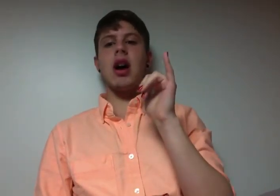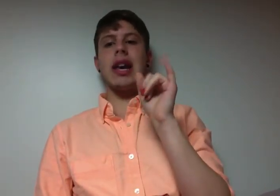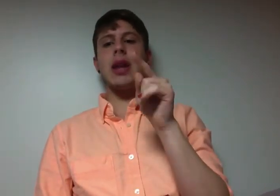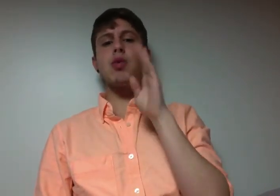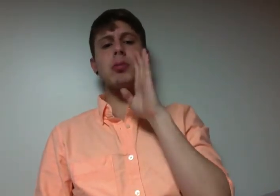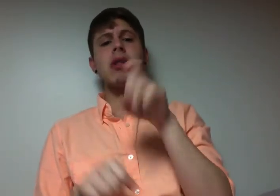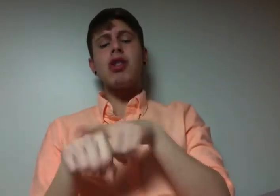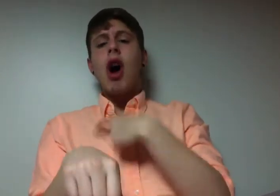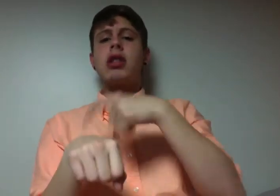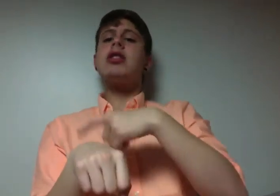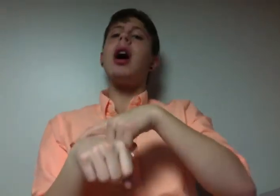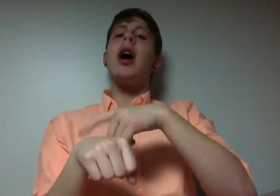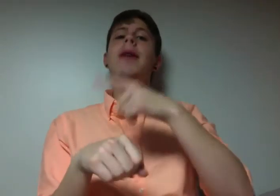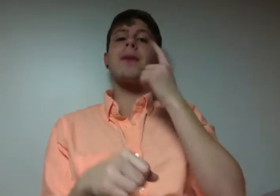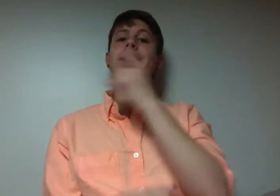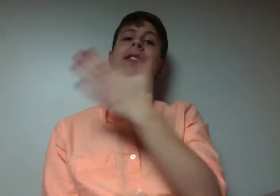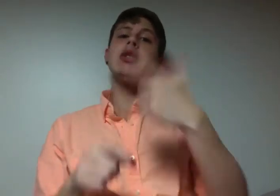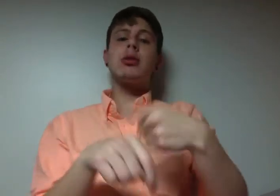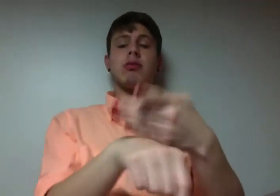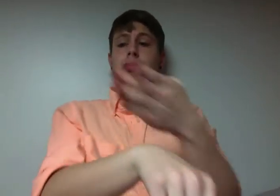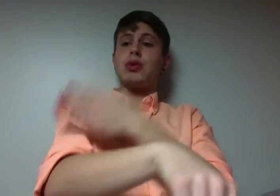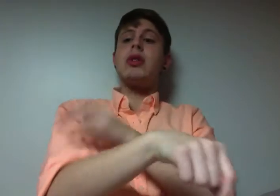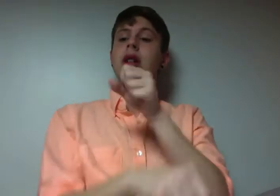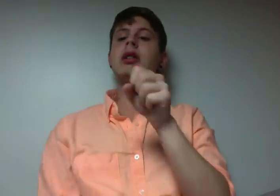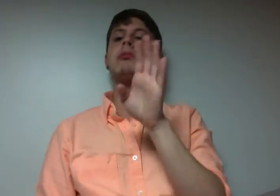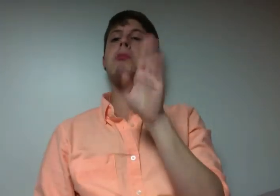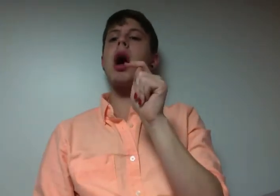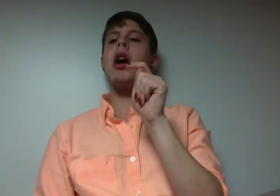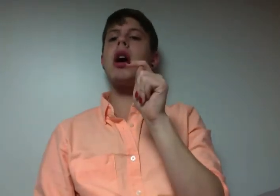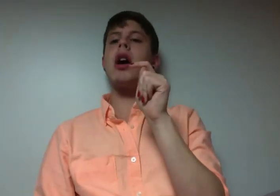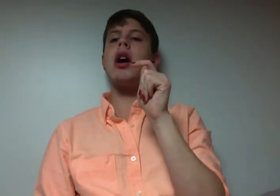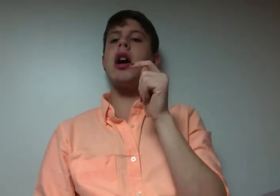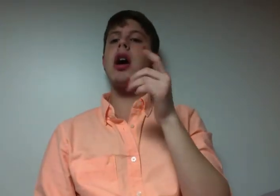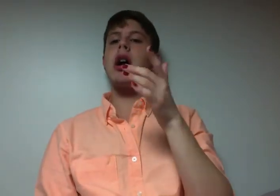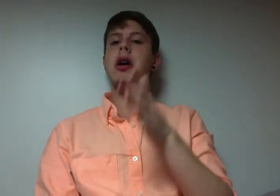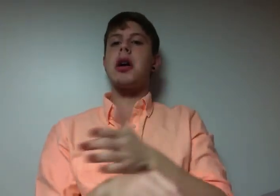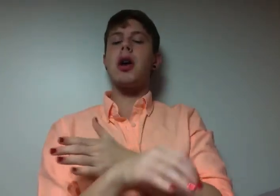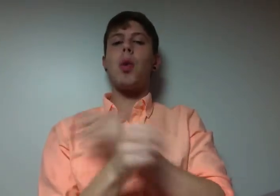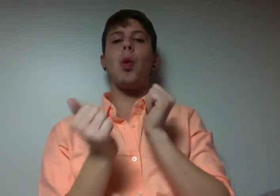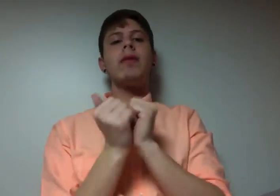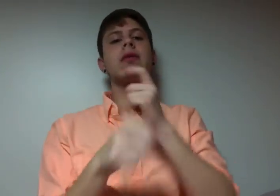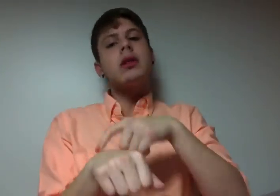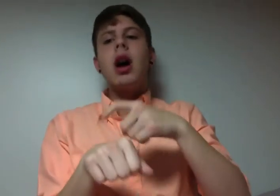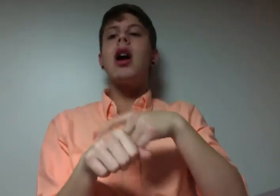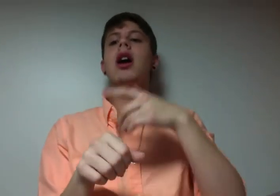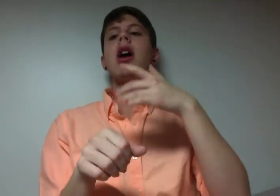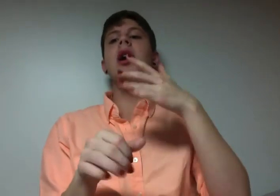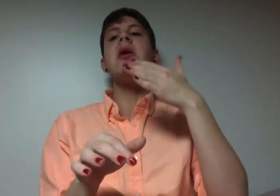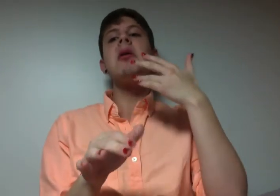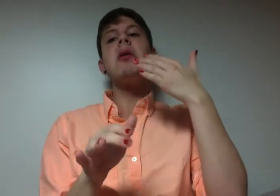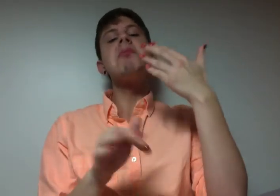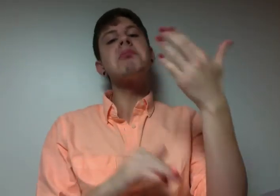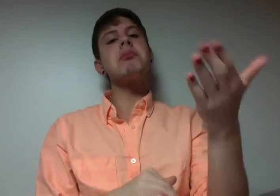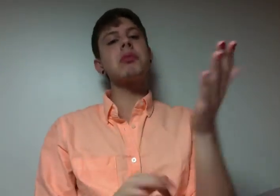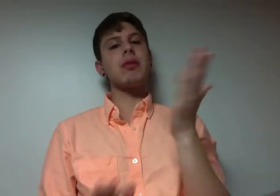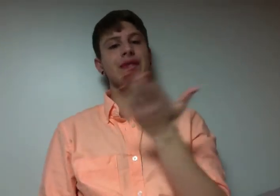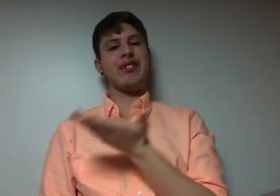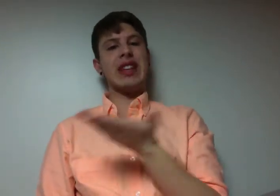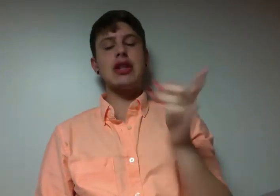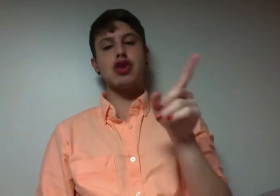Goodwill. Pop it tight. Yeah. I'm gonna pop some packs. got $20